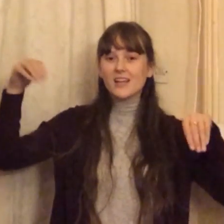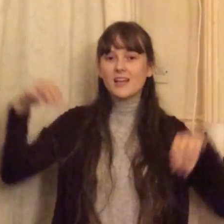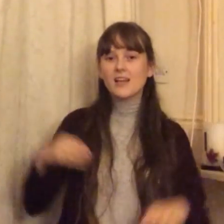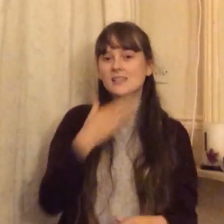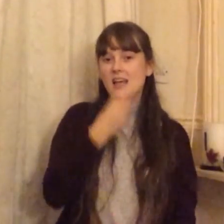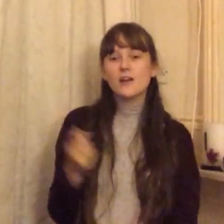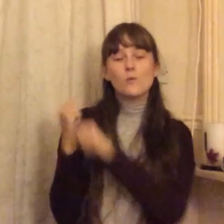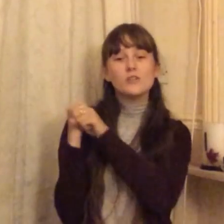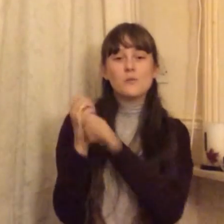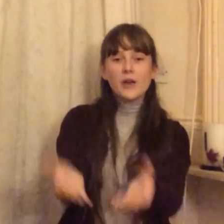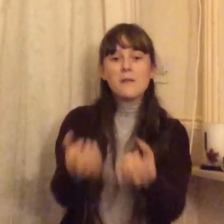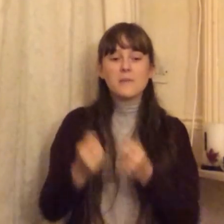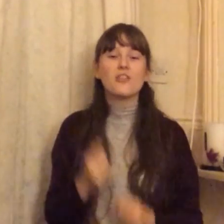Oh Oh Oh Oh Oh